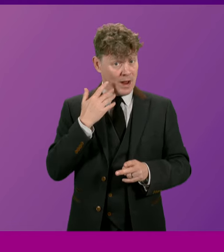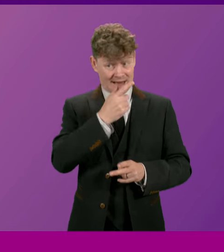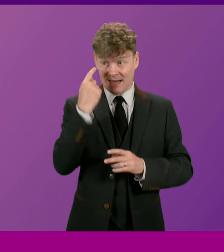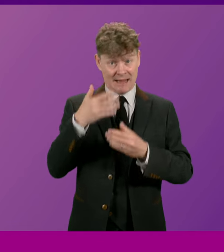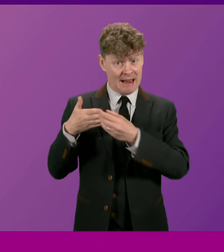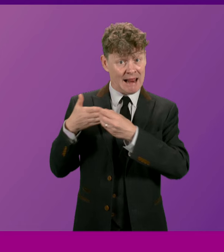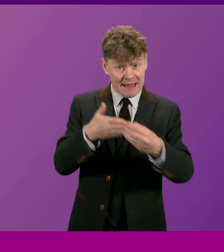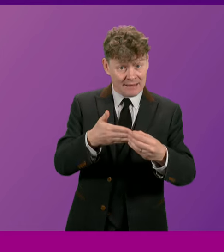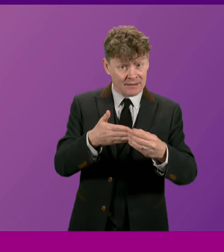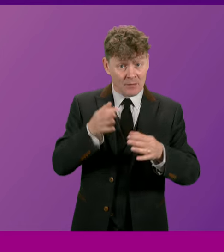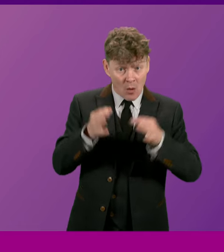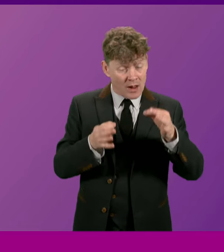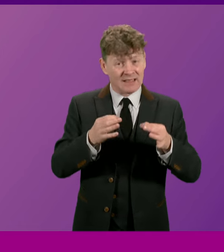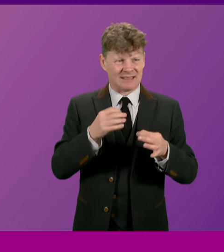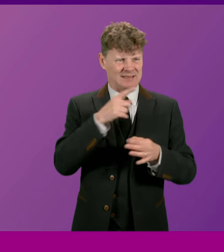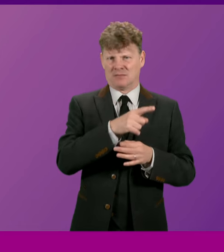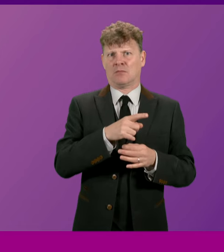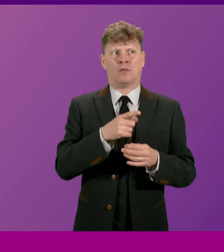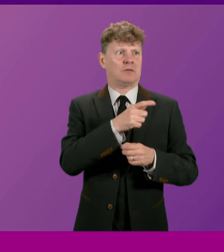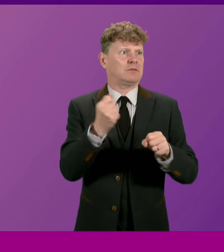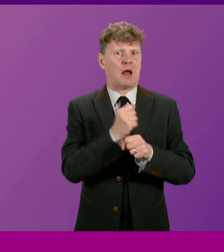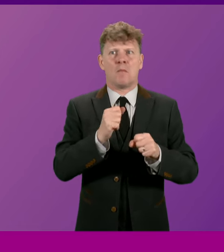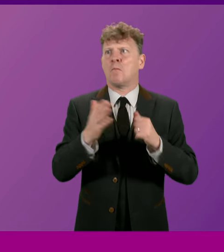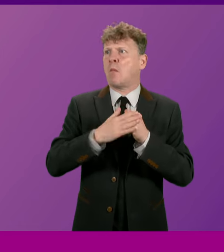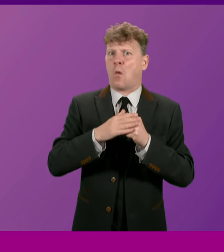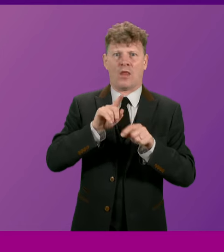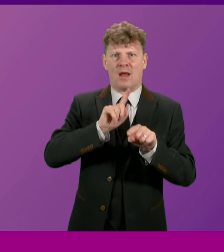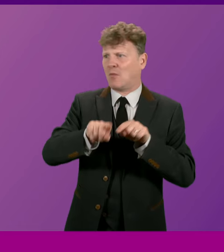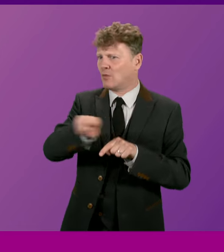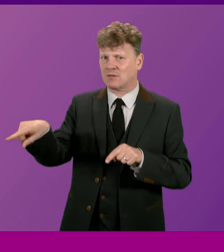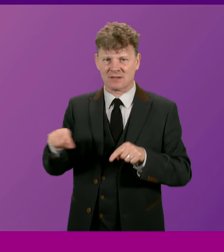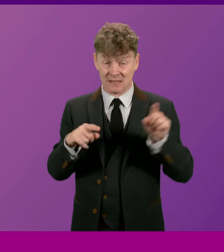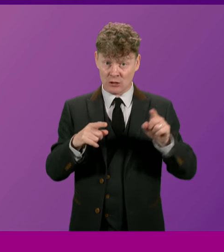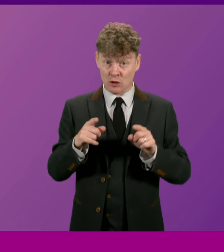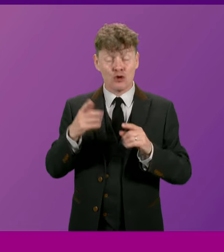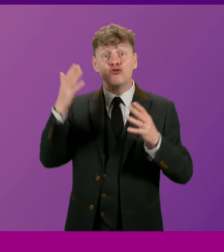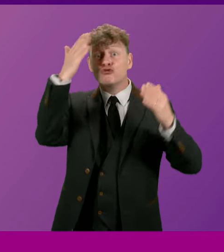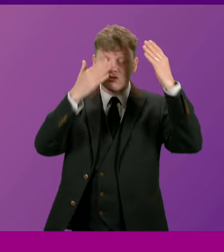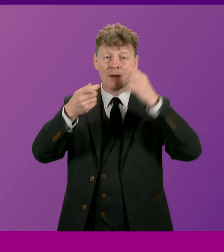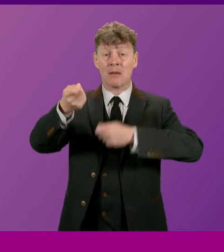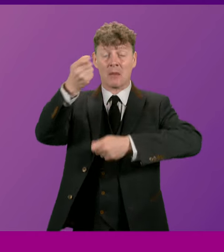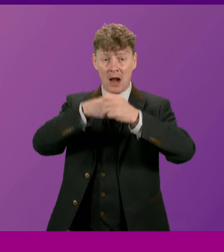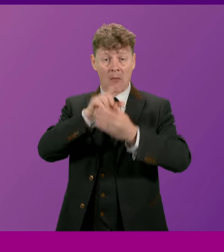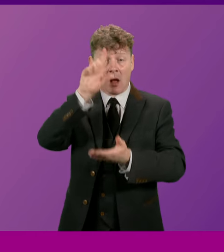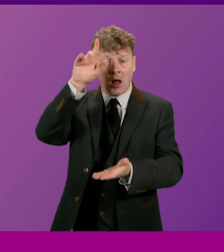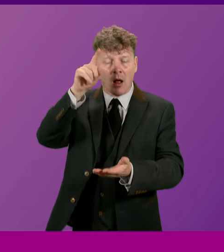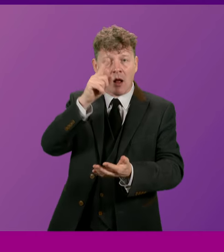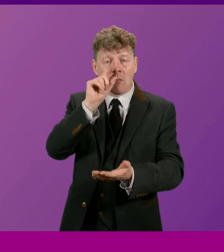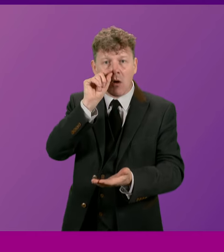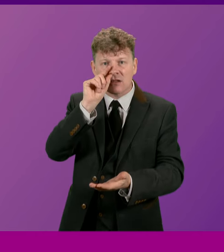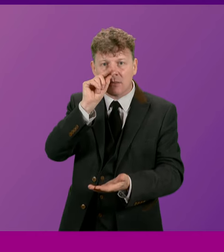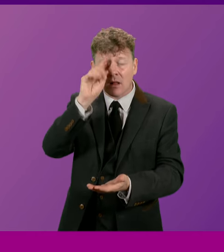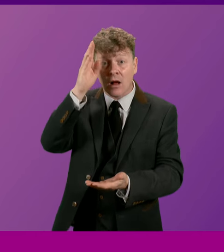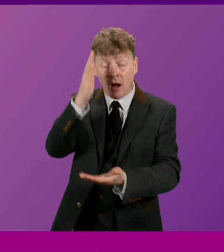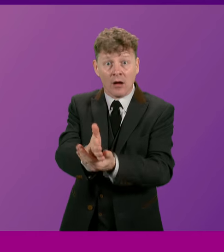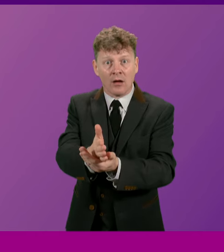he did more than most to turn it from a dream into a tangible, imminent choice. Something that even its